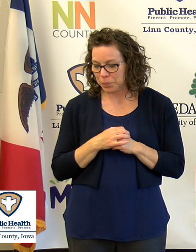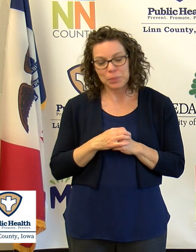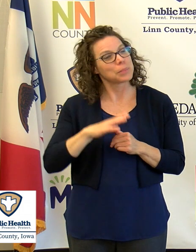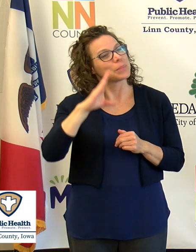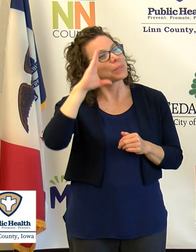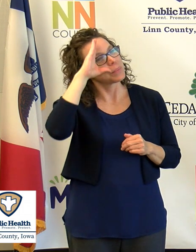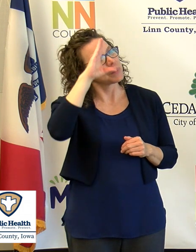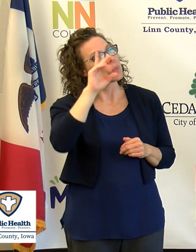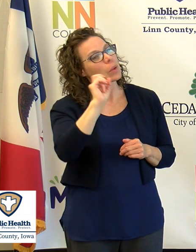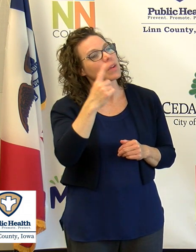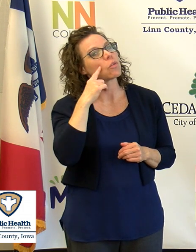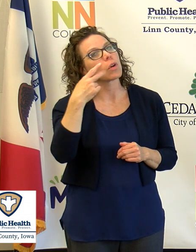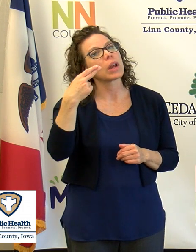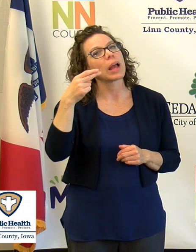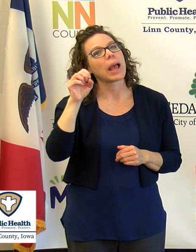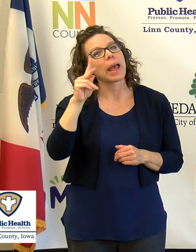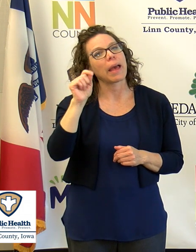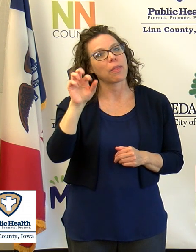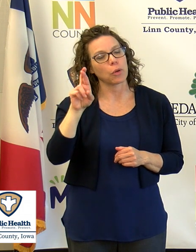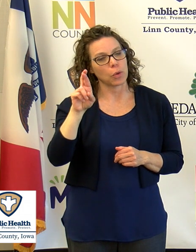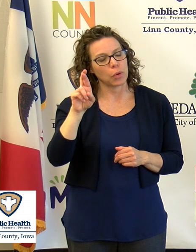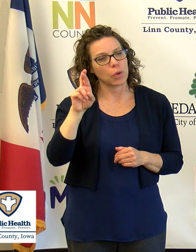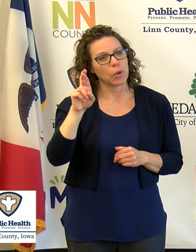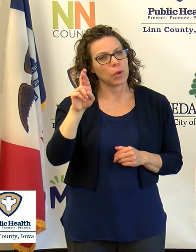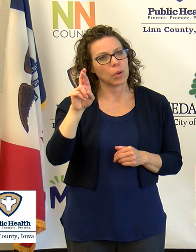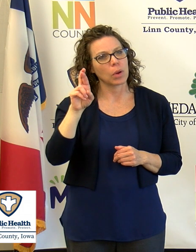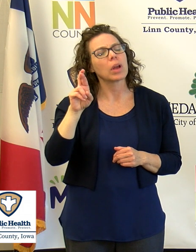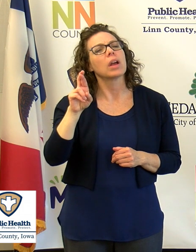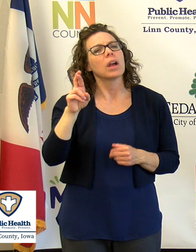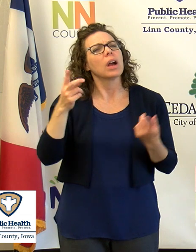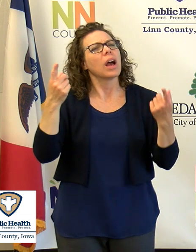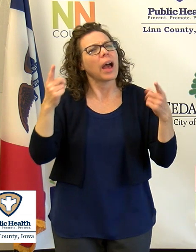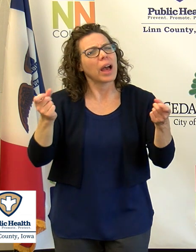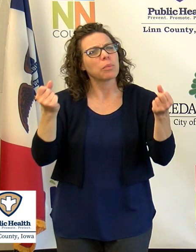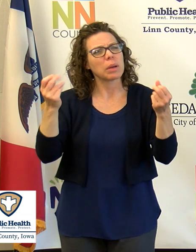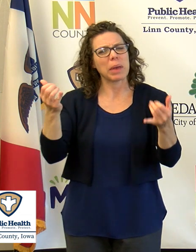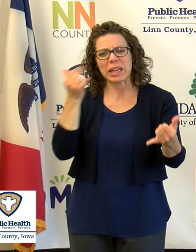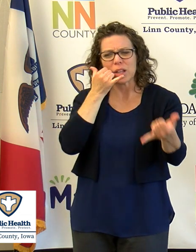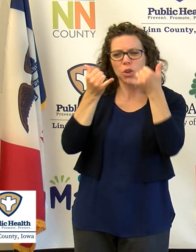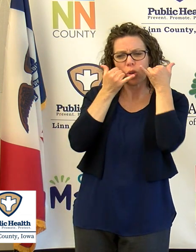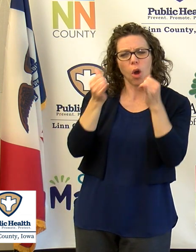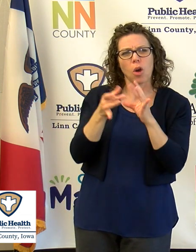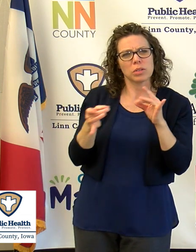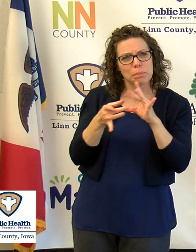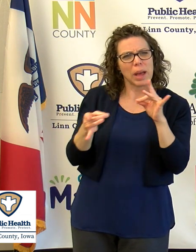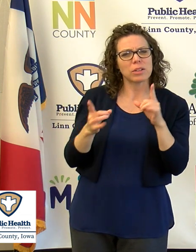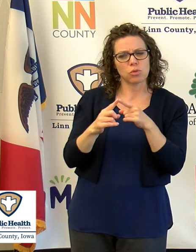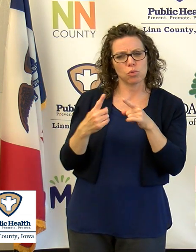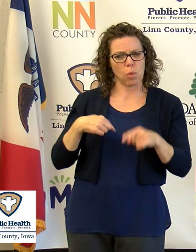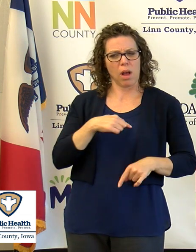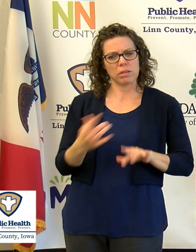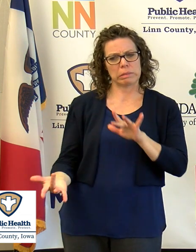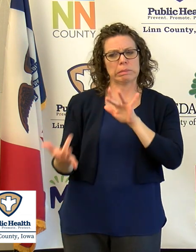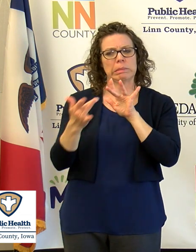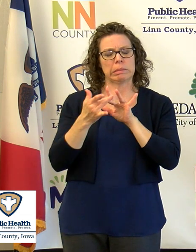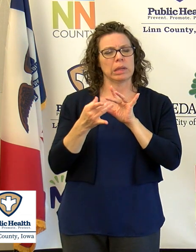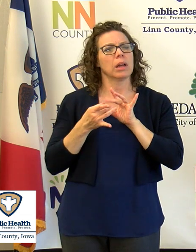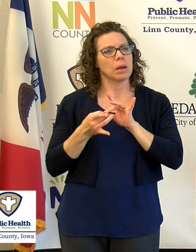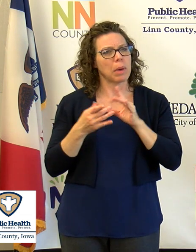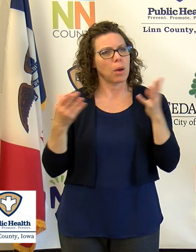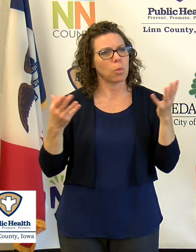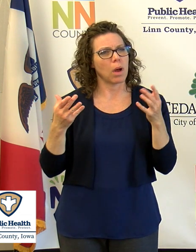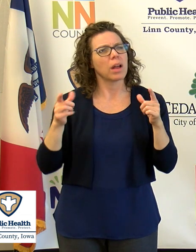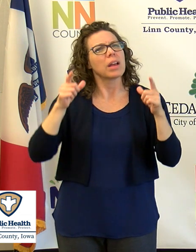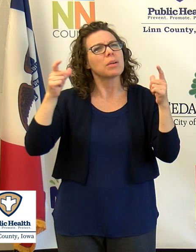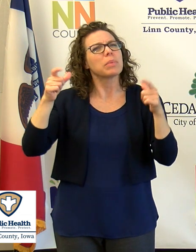Hi, my question is for Heather. We are getting a lot of calls and messages this weekend, folks reaching out to us about the big